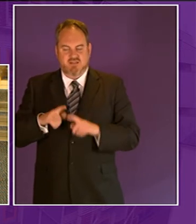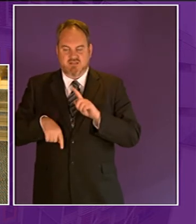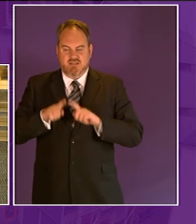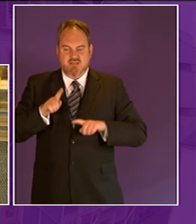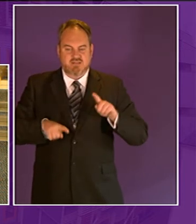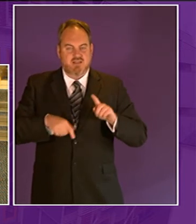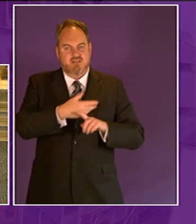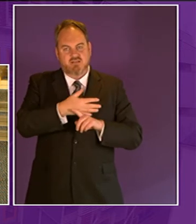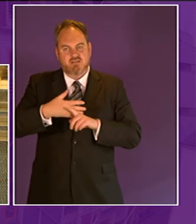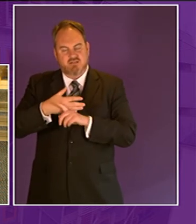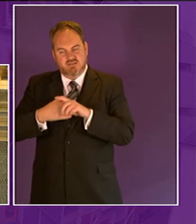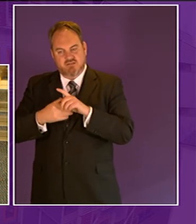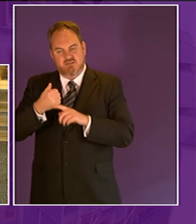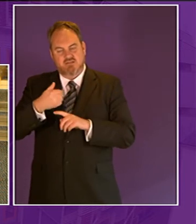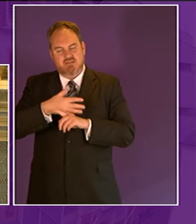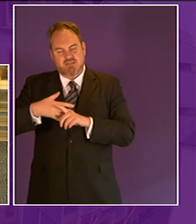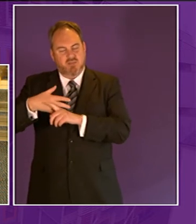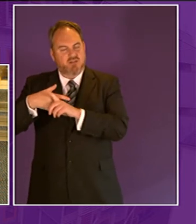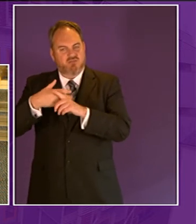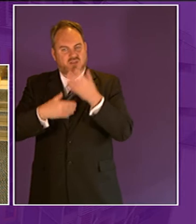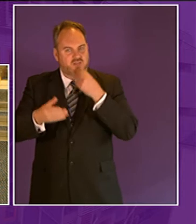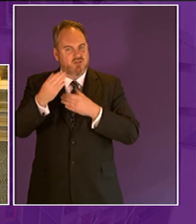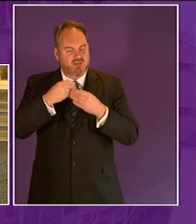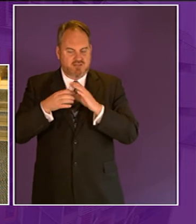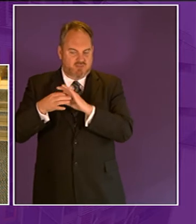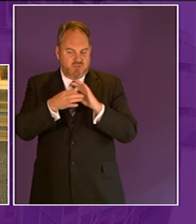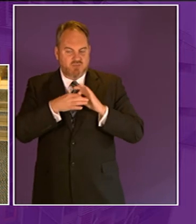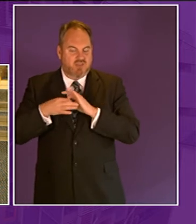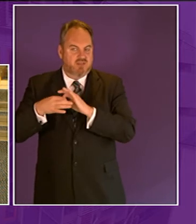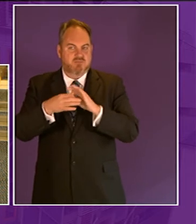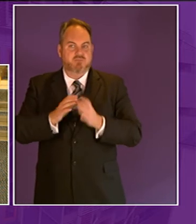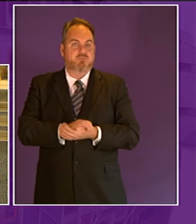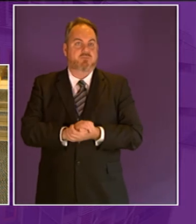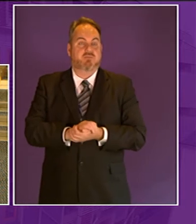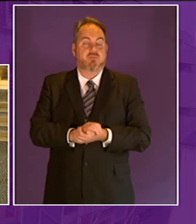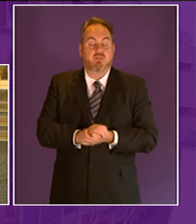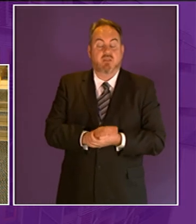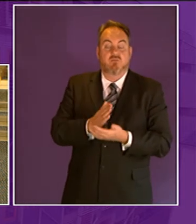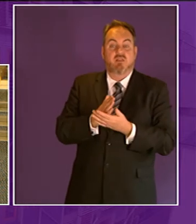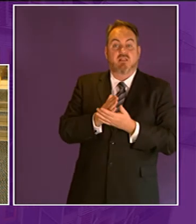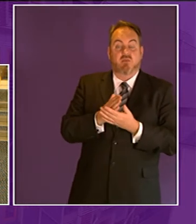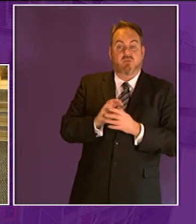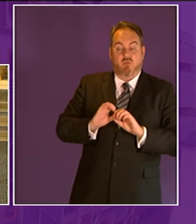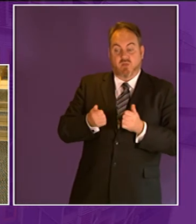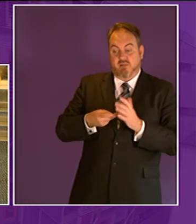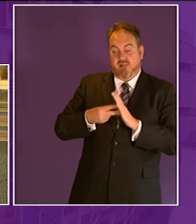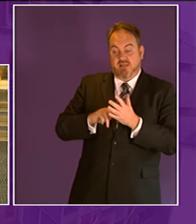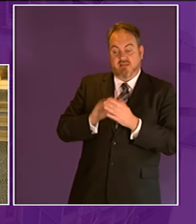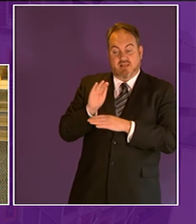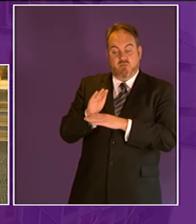learning experiences to be both broader and deeper the benefits of well constructed and well planned outdoor learning are numerous and